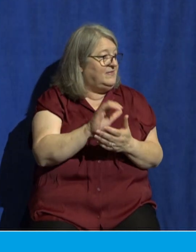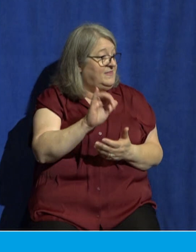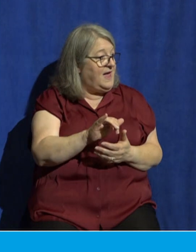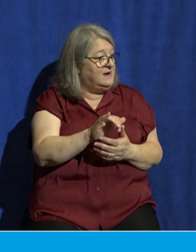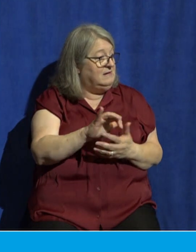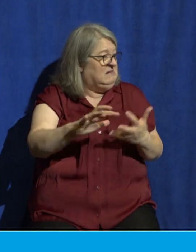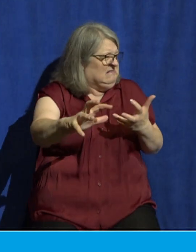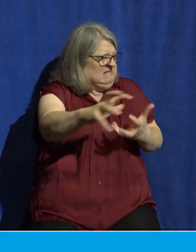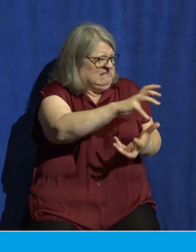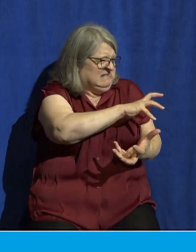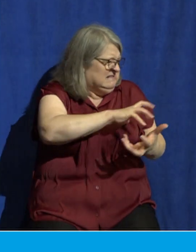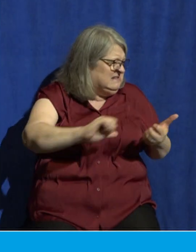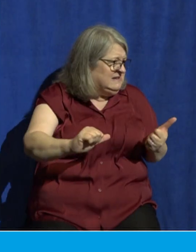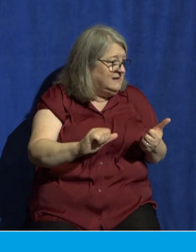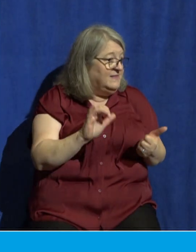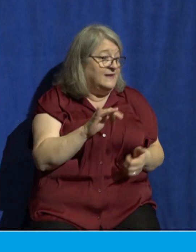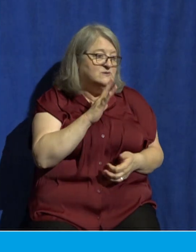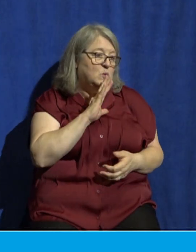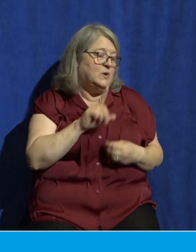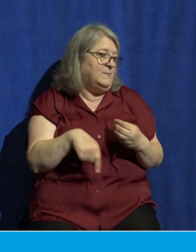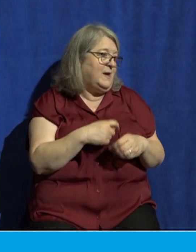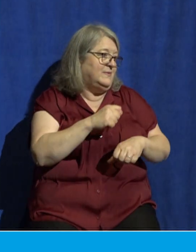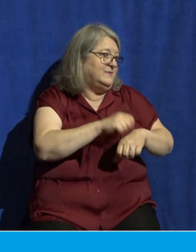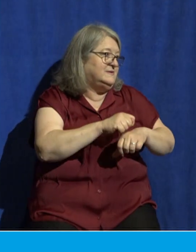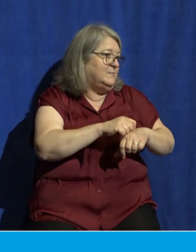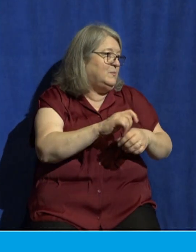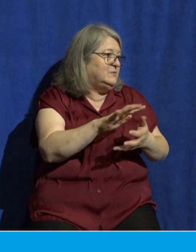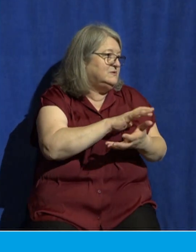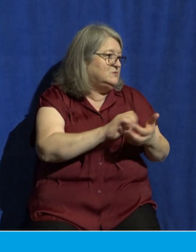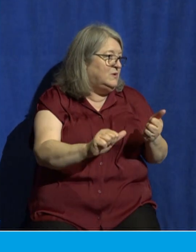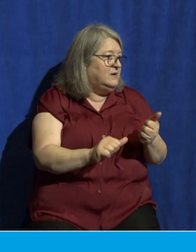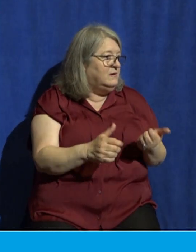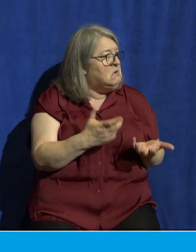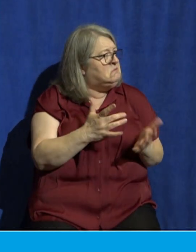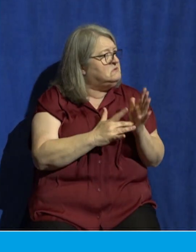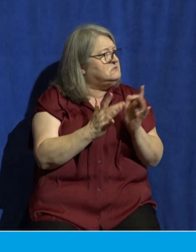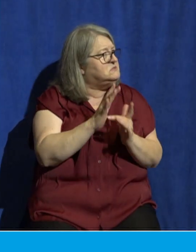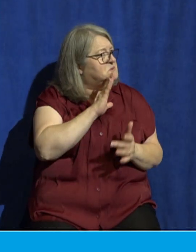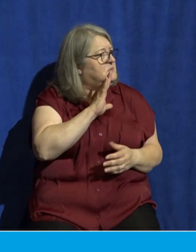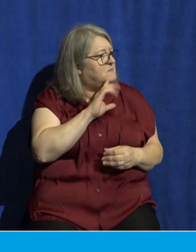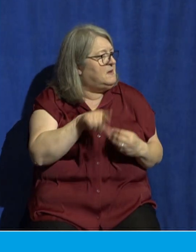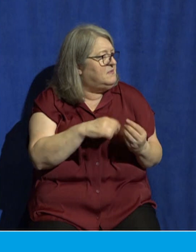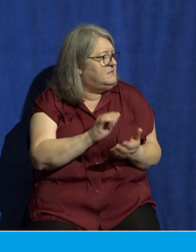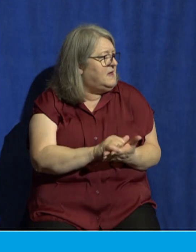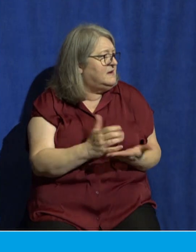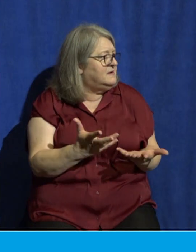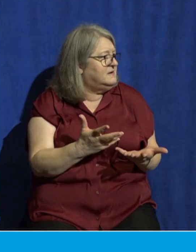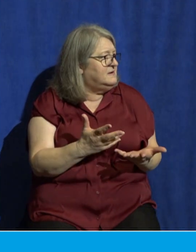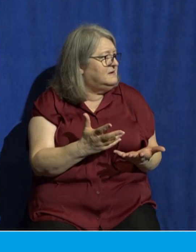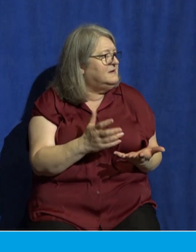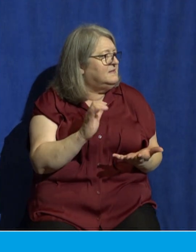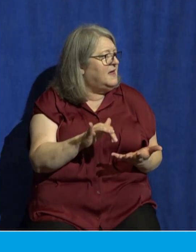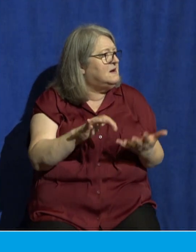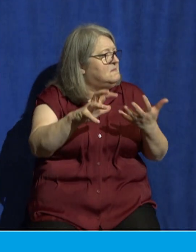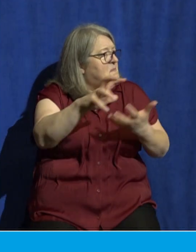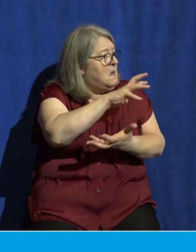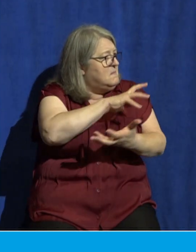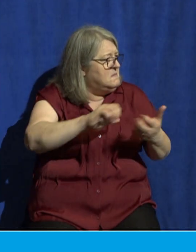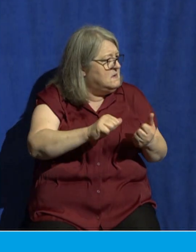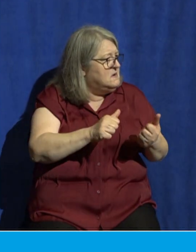referring to the destruction of the temple, which Jesus has already been talking about. And in that case, the abomination of desolation would be referring to